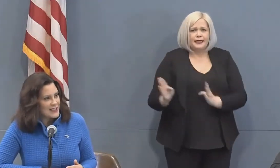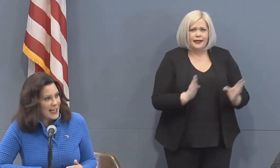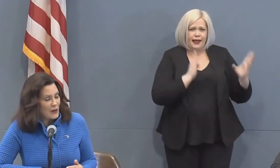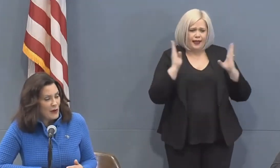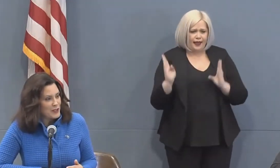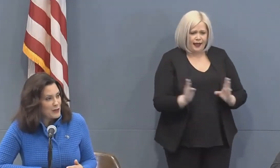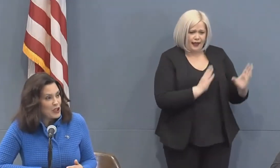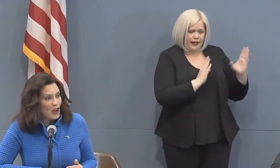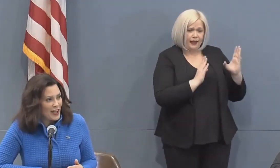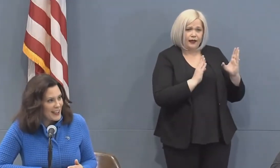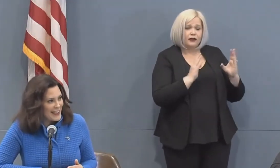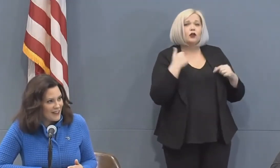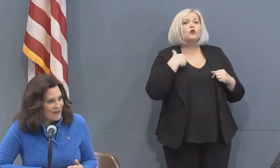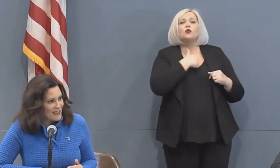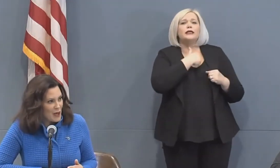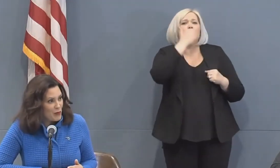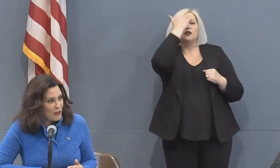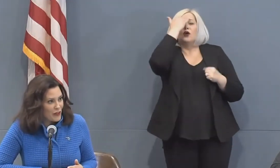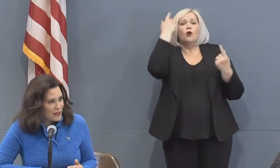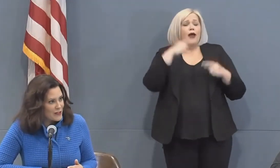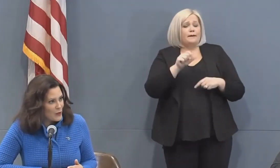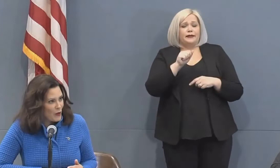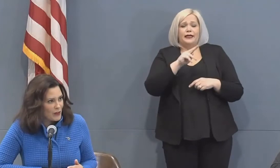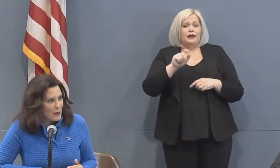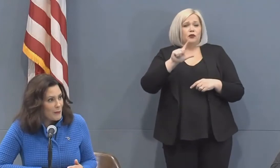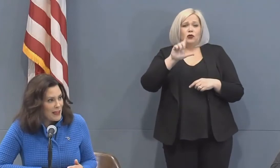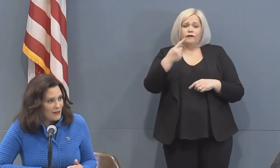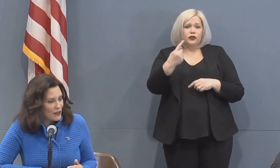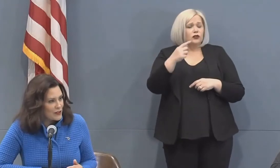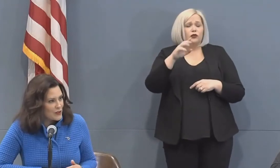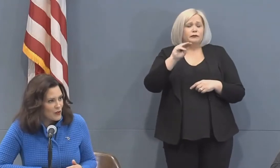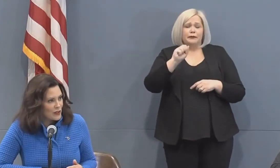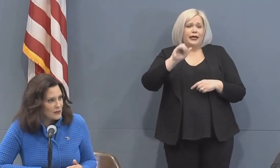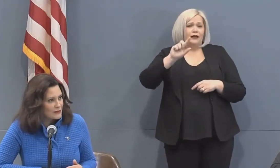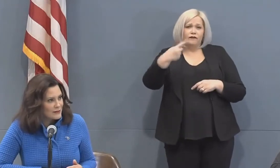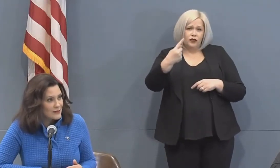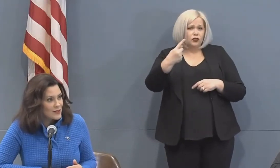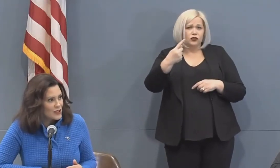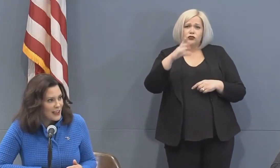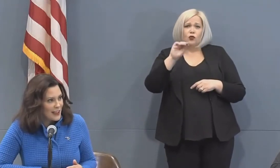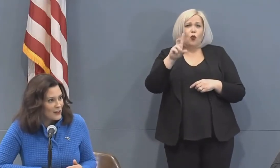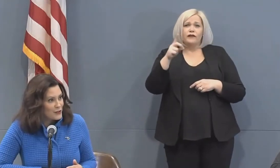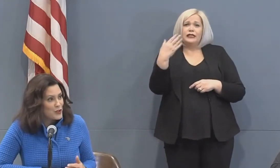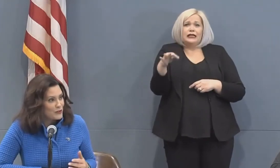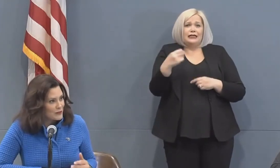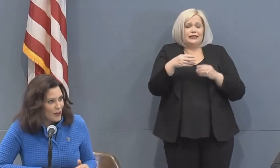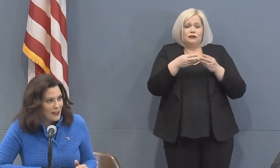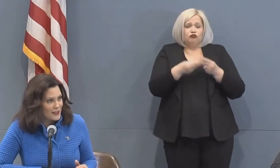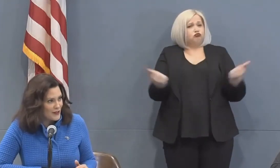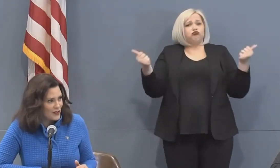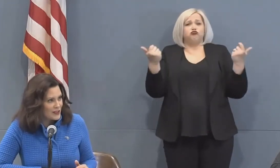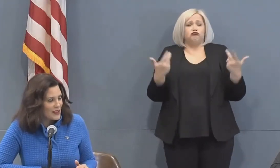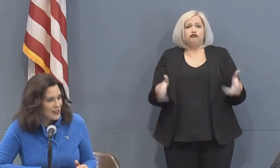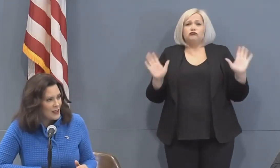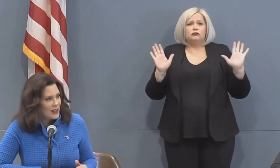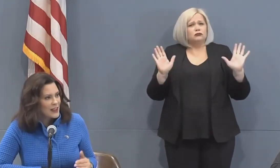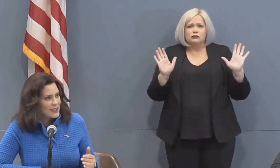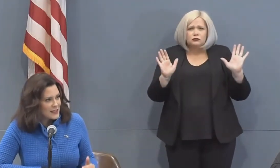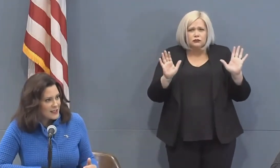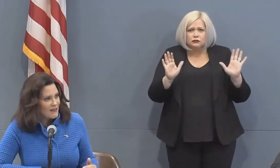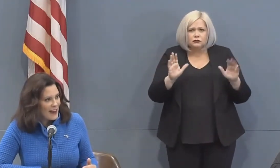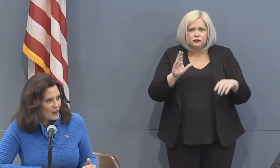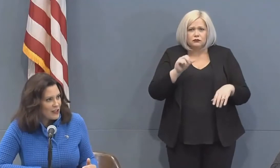-19 is not going to be gone on April 1st or May 1st or July or June August 1st